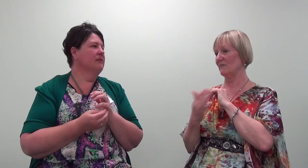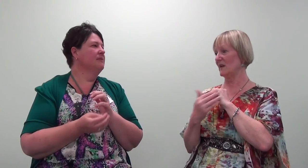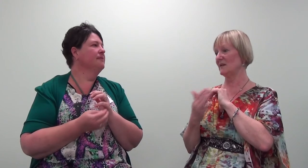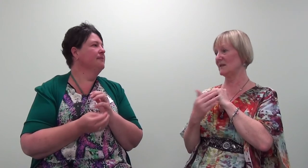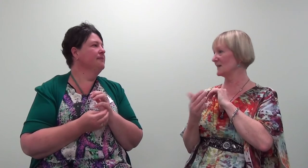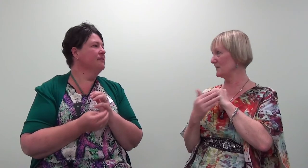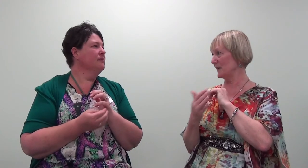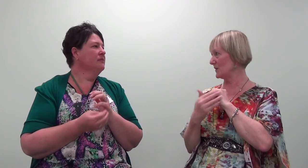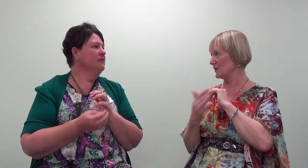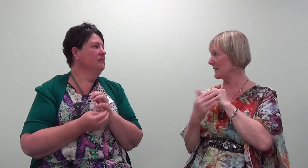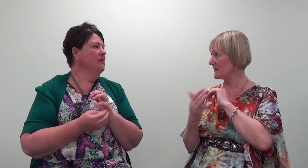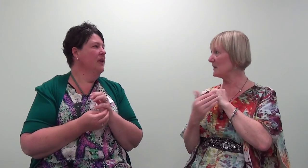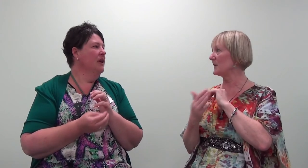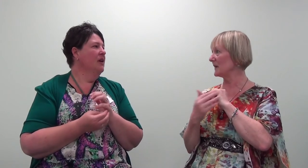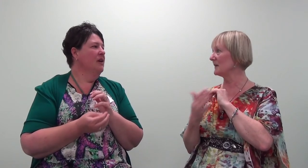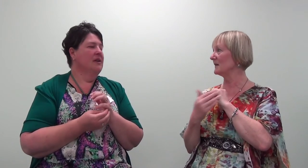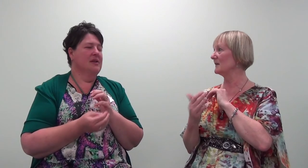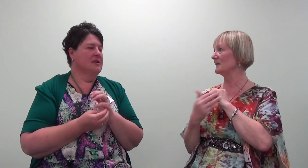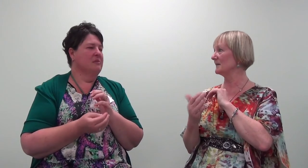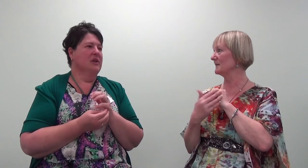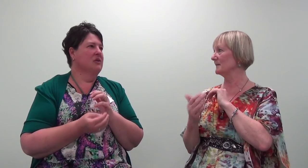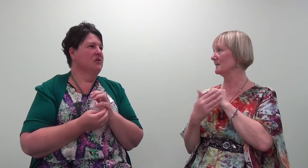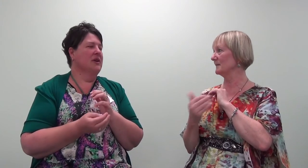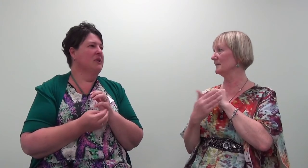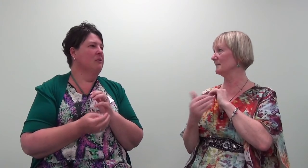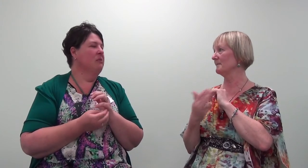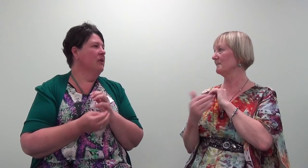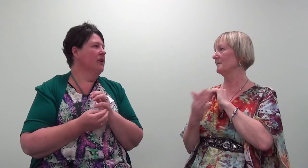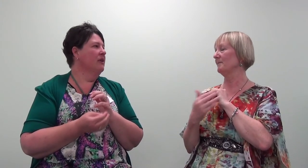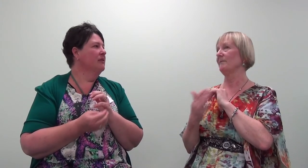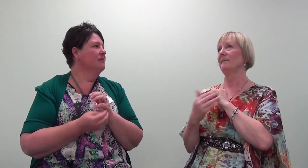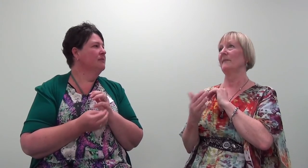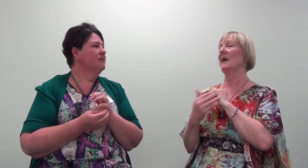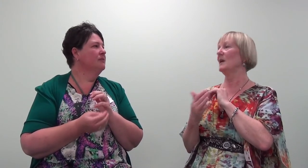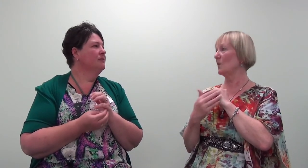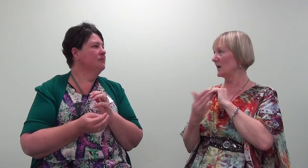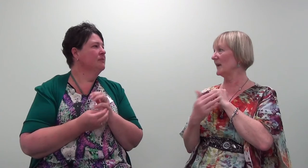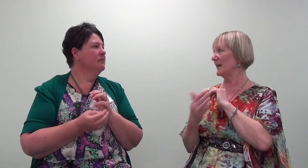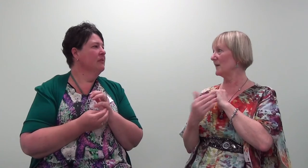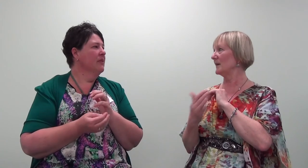It doesn't belong trapped in my body and I want to let it go.